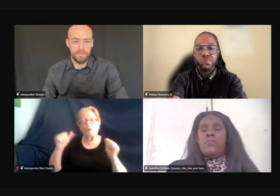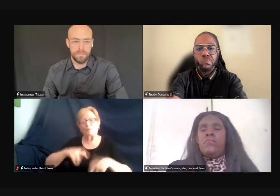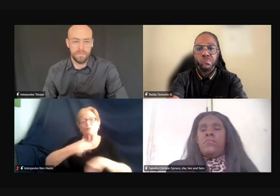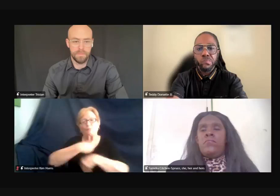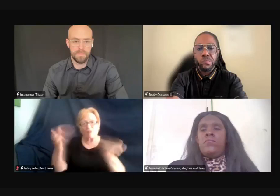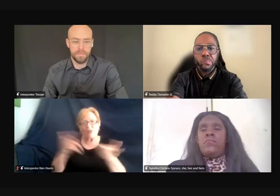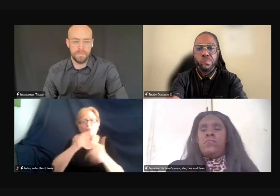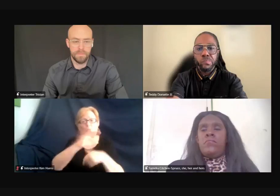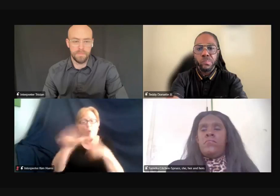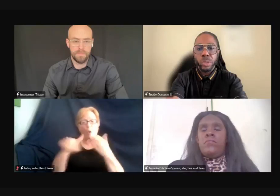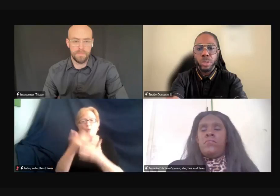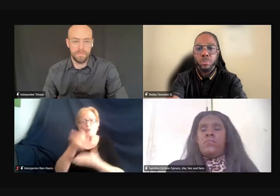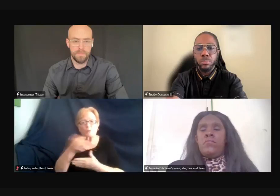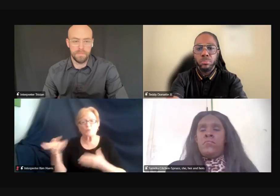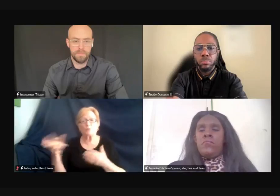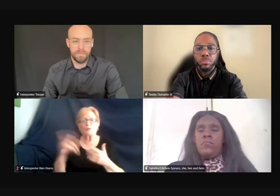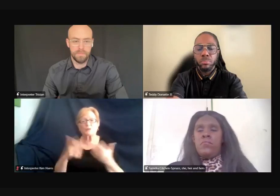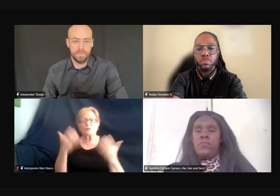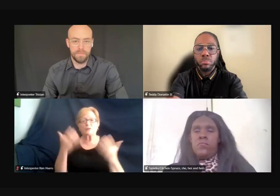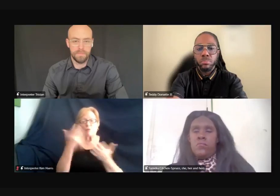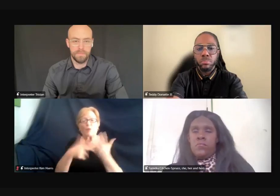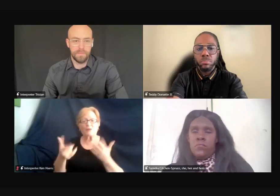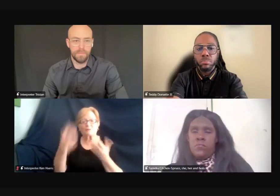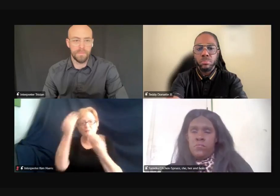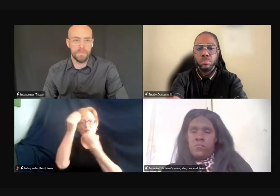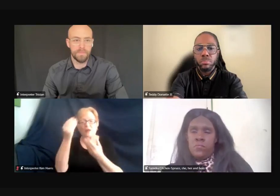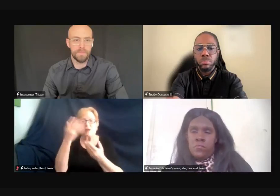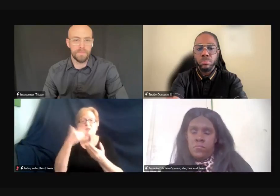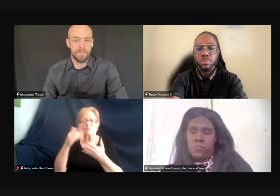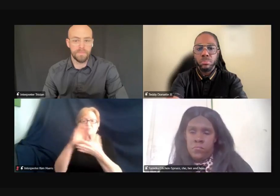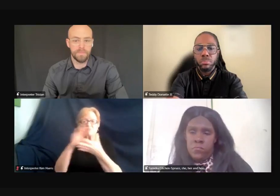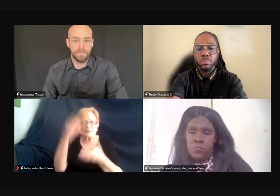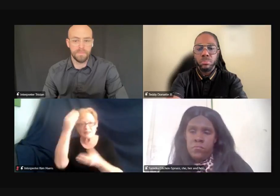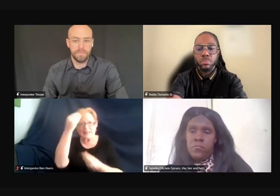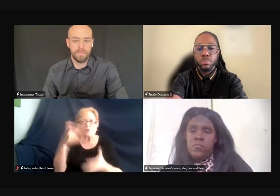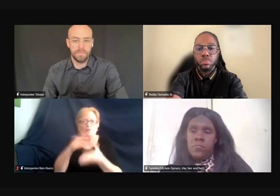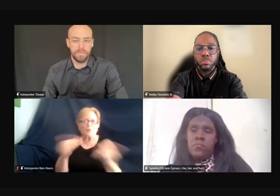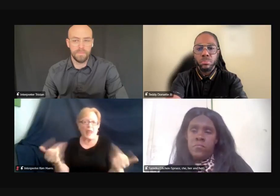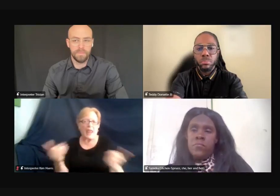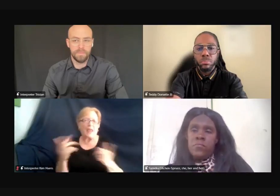uh, discussed today. So when we send out the report, you want.